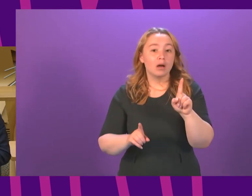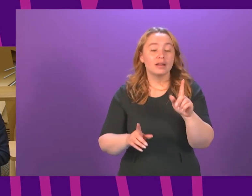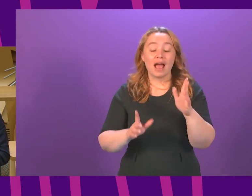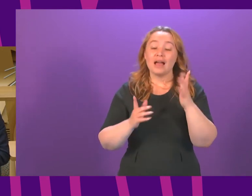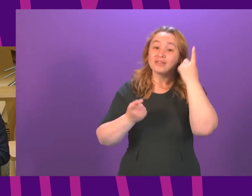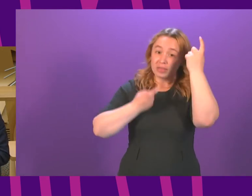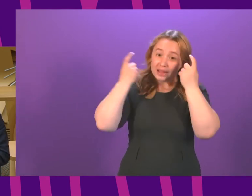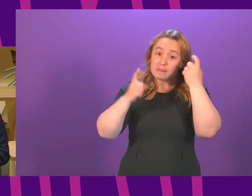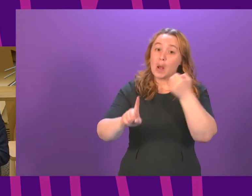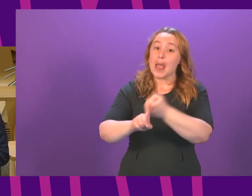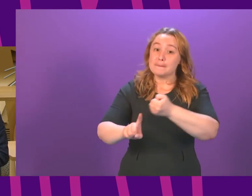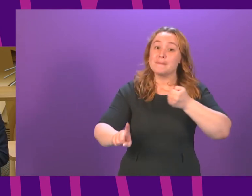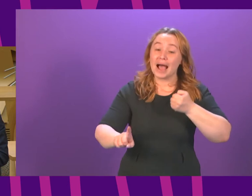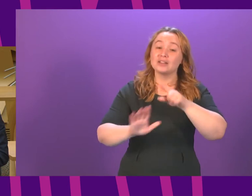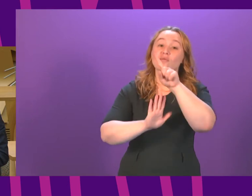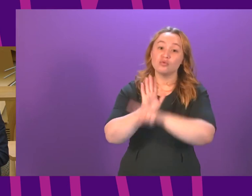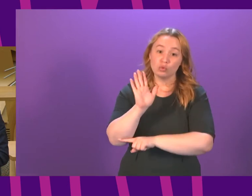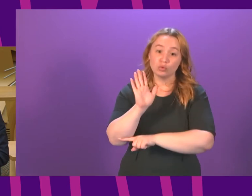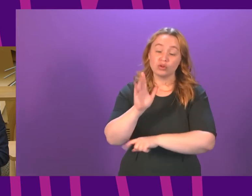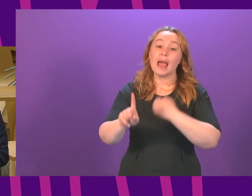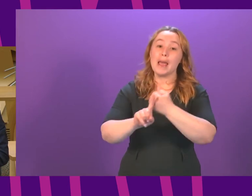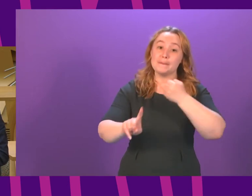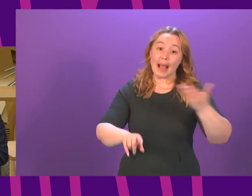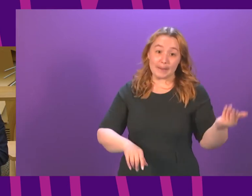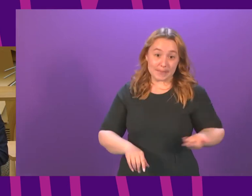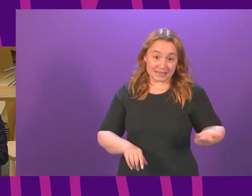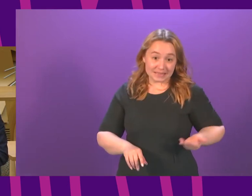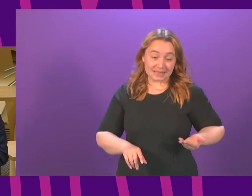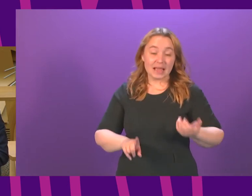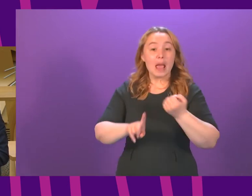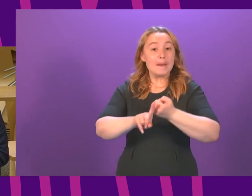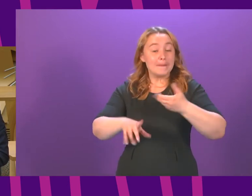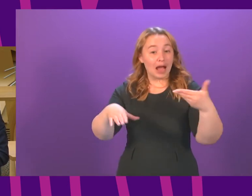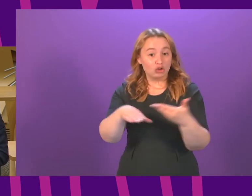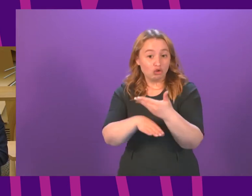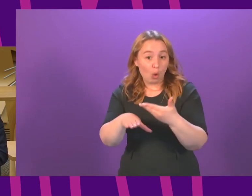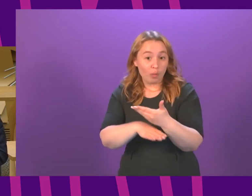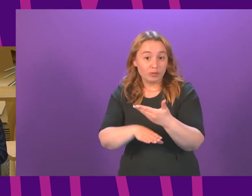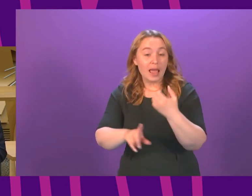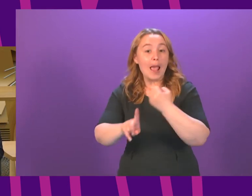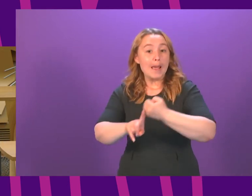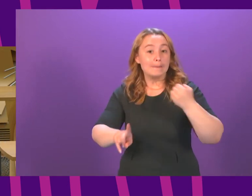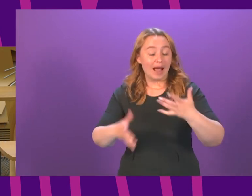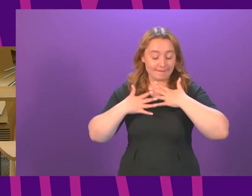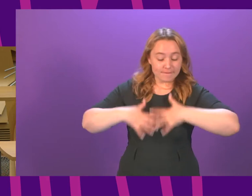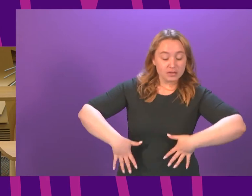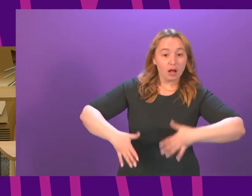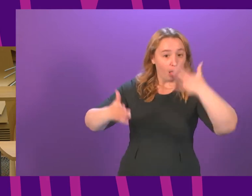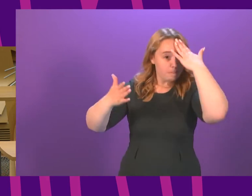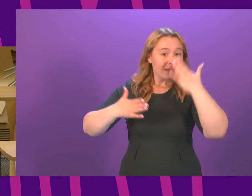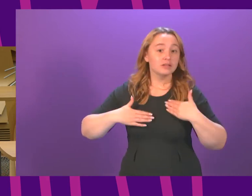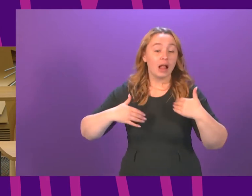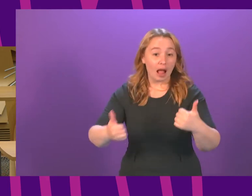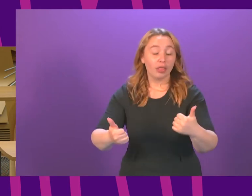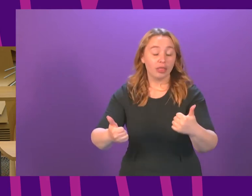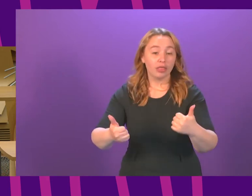impact of these restrictions on businesses, on jobs, and on people's mental and physical health. We